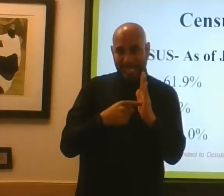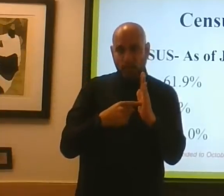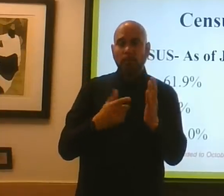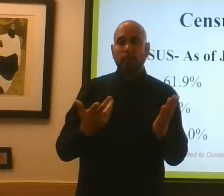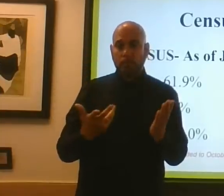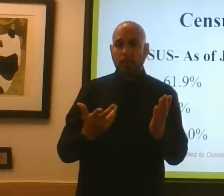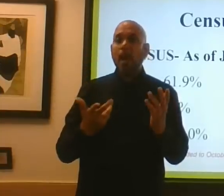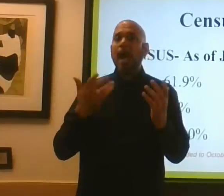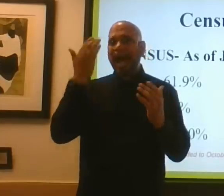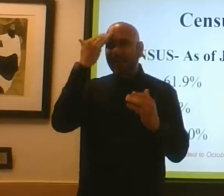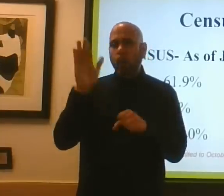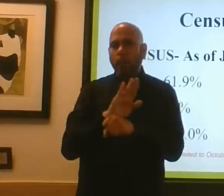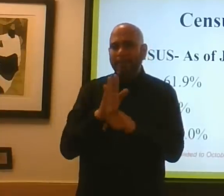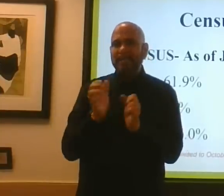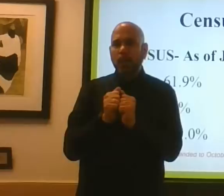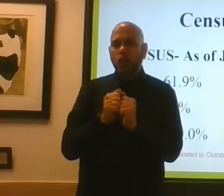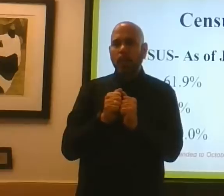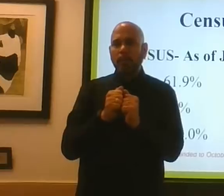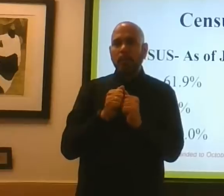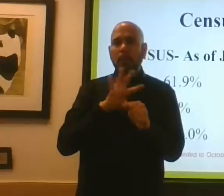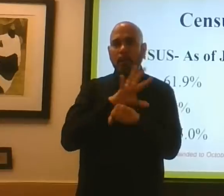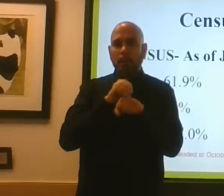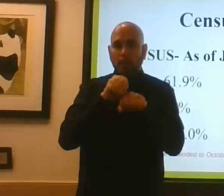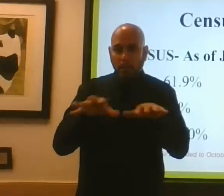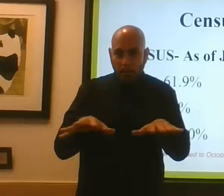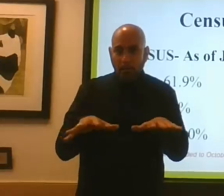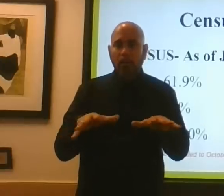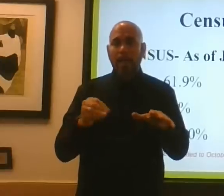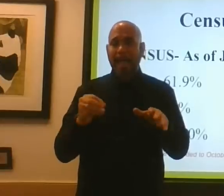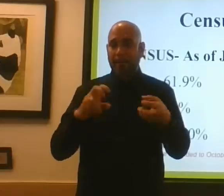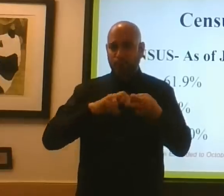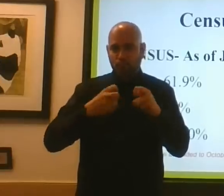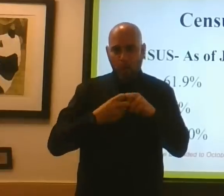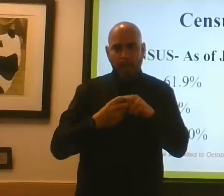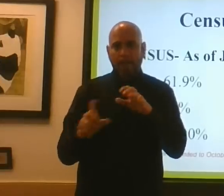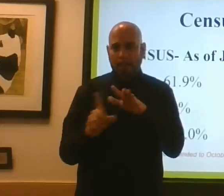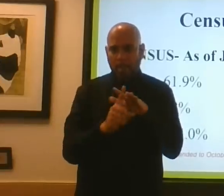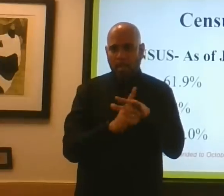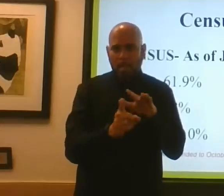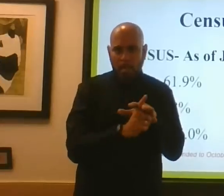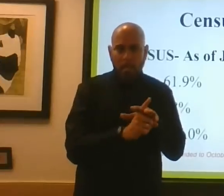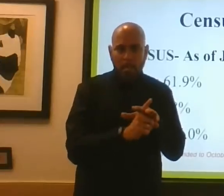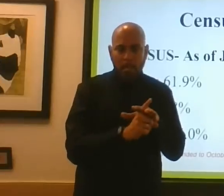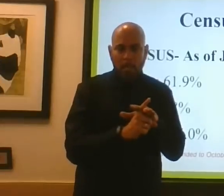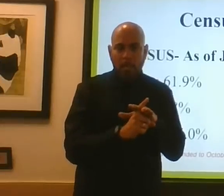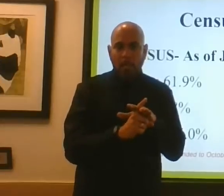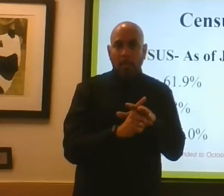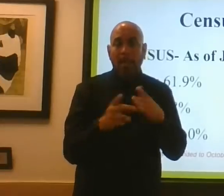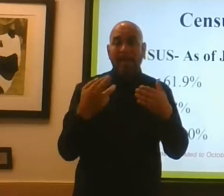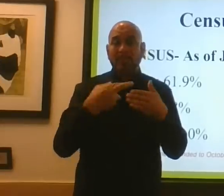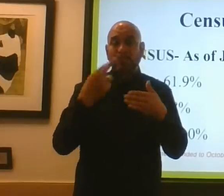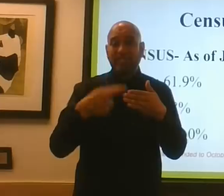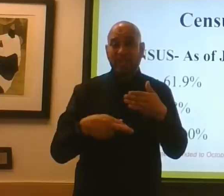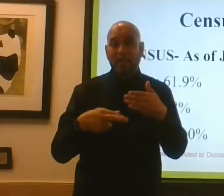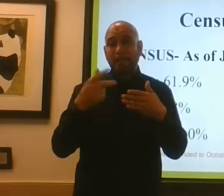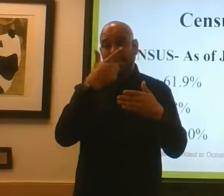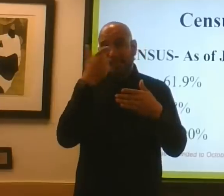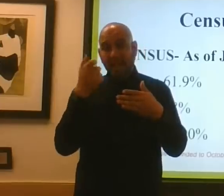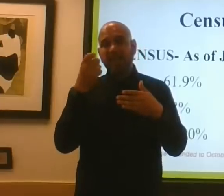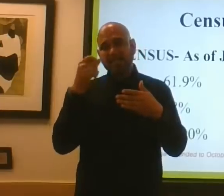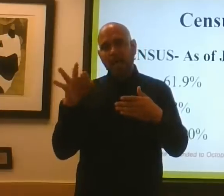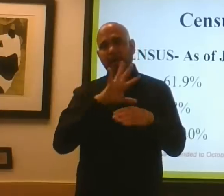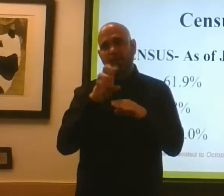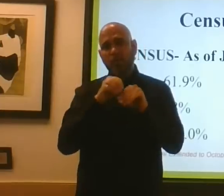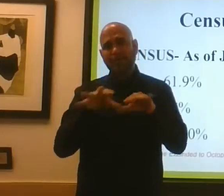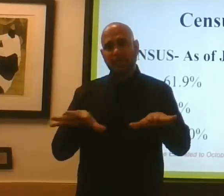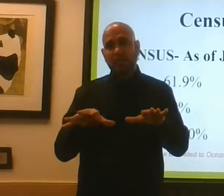pandemic, and many families are dealing with issues as a result of this pandemic. But